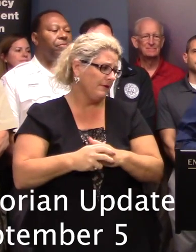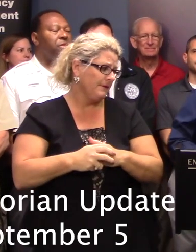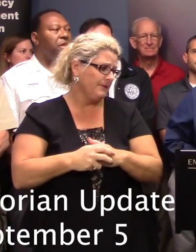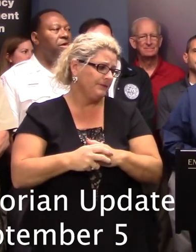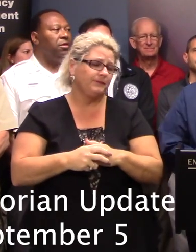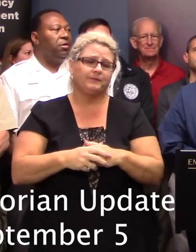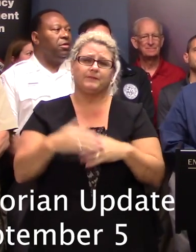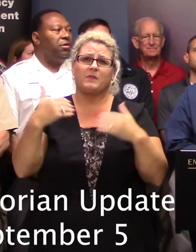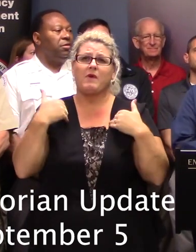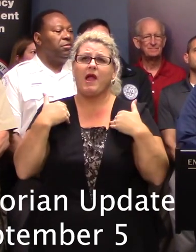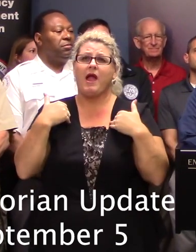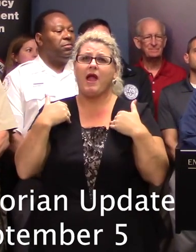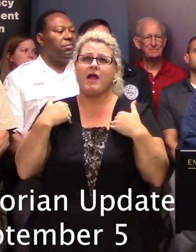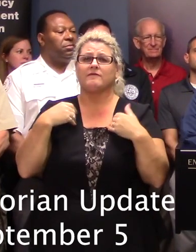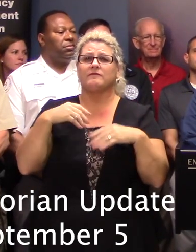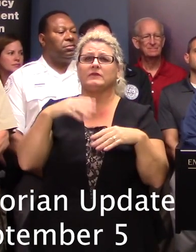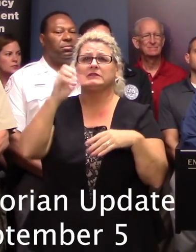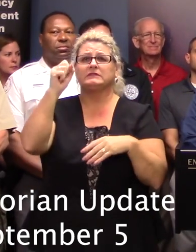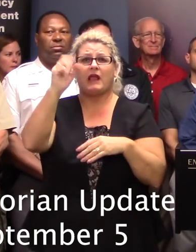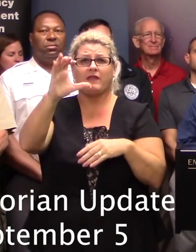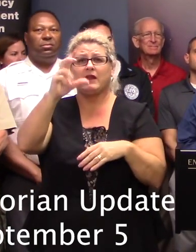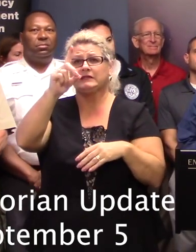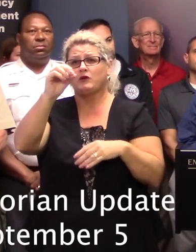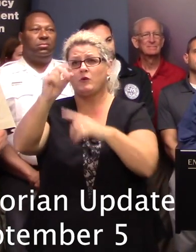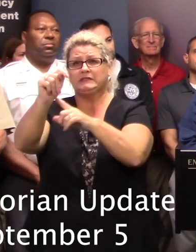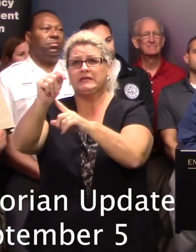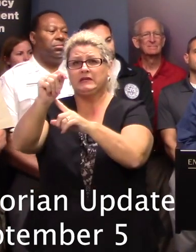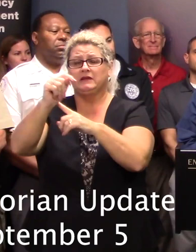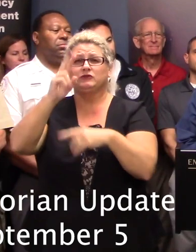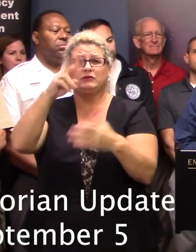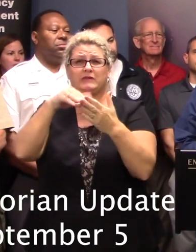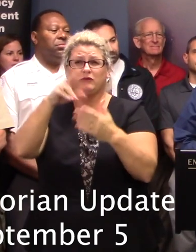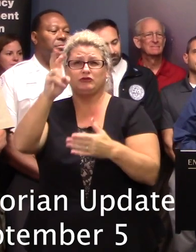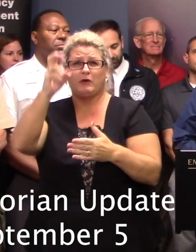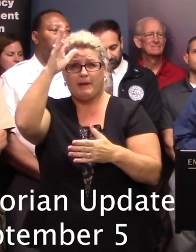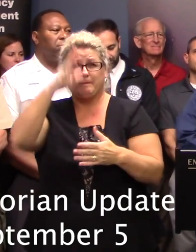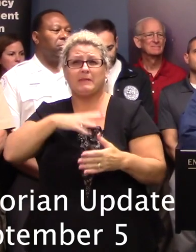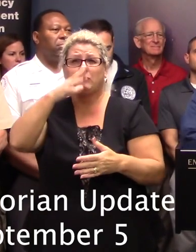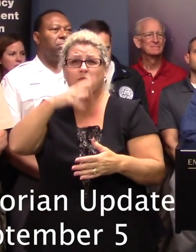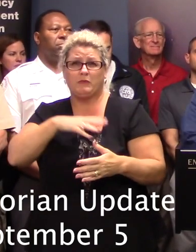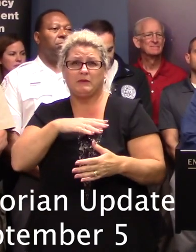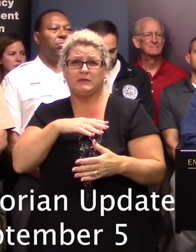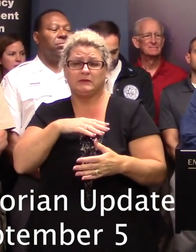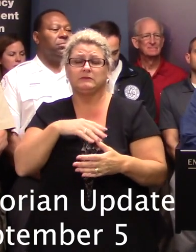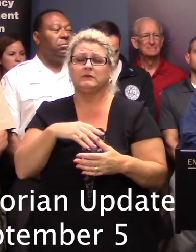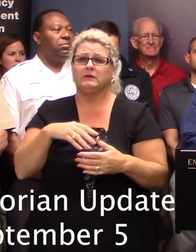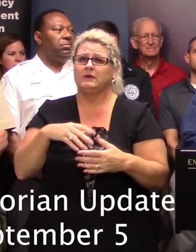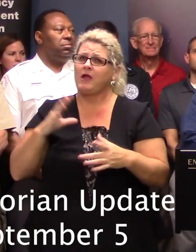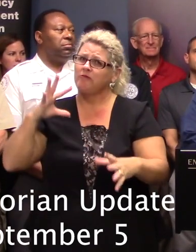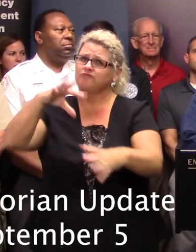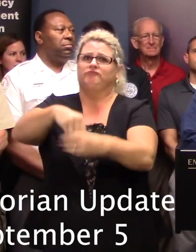The 2,200 men and women of the South Carolina DAT are currently very much actively engaged in emergency